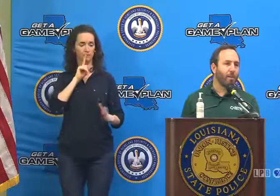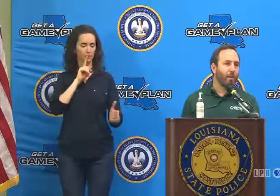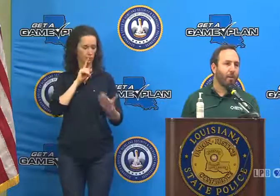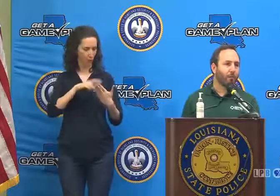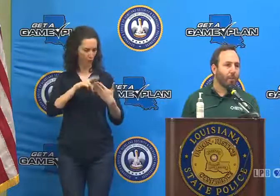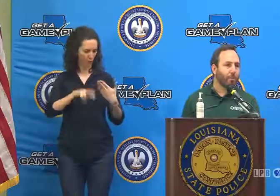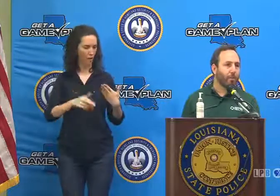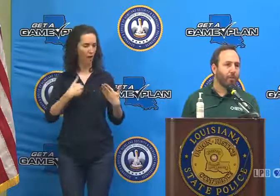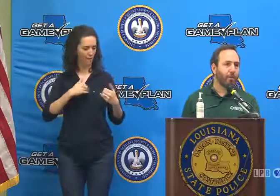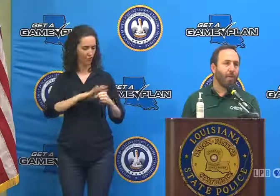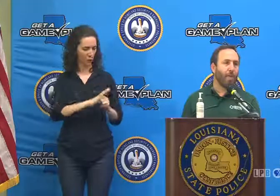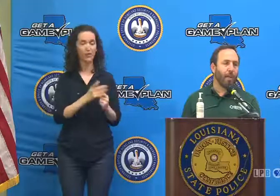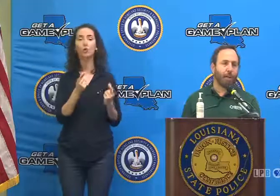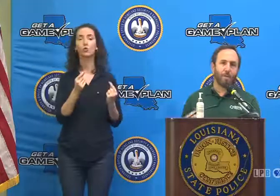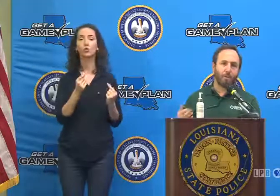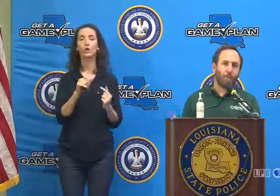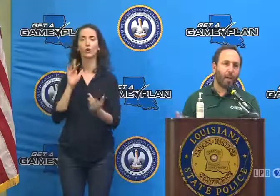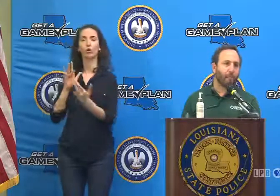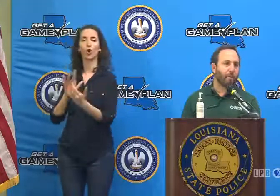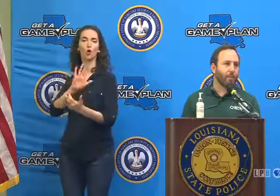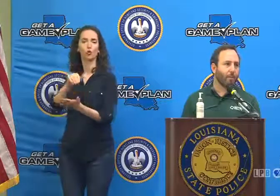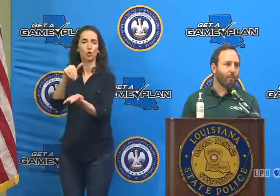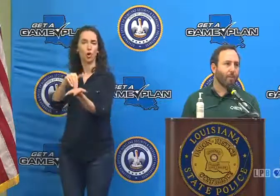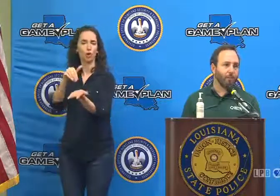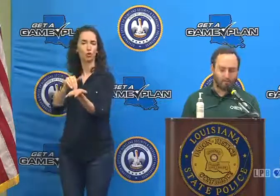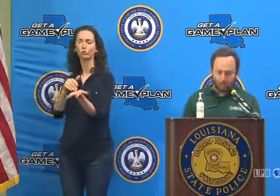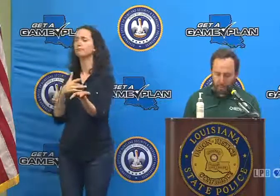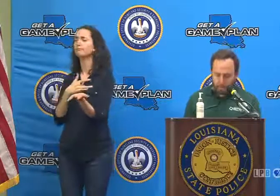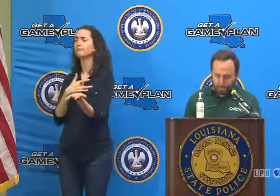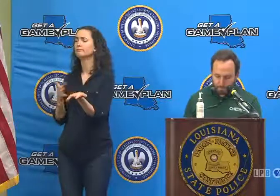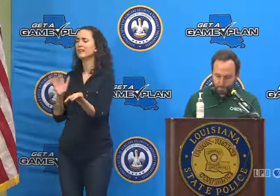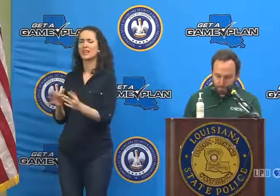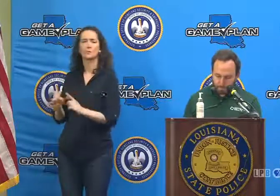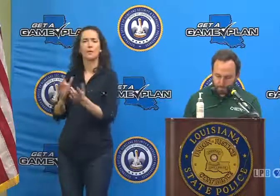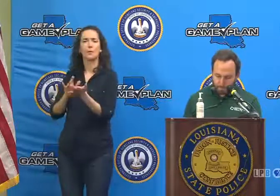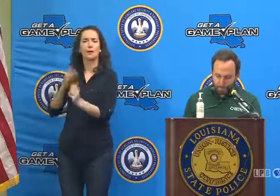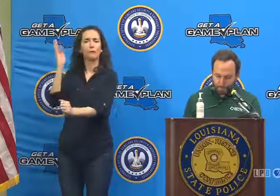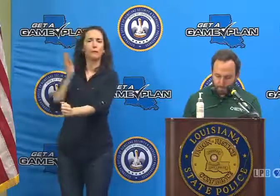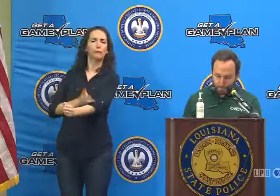antibodies are right for you, and if so, ask for their help to refer you in.